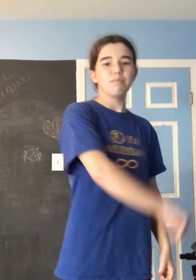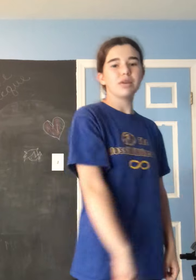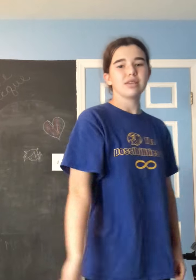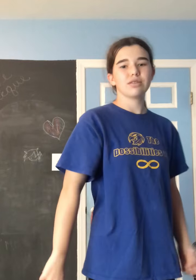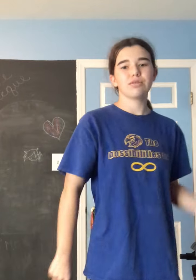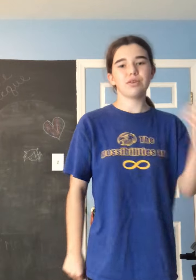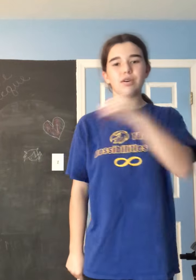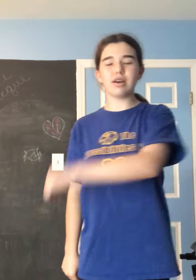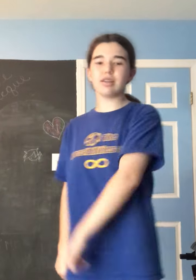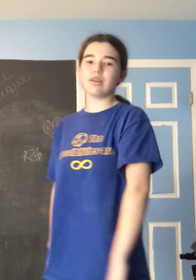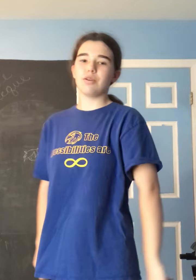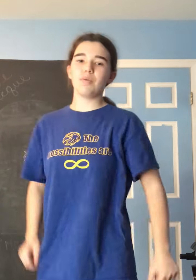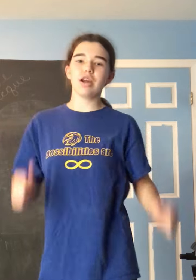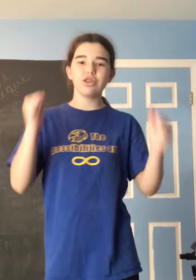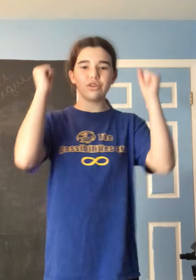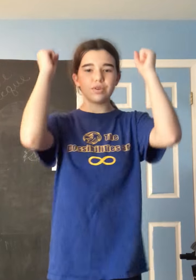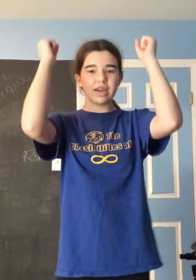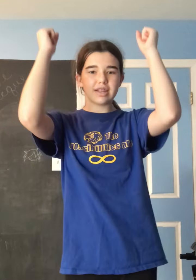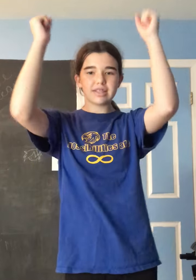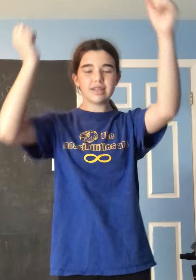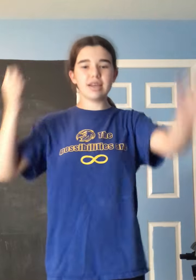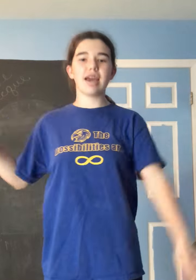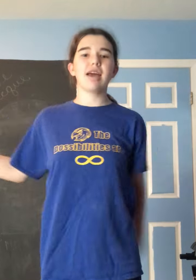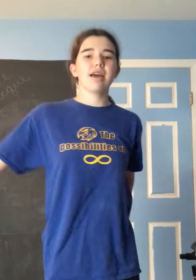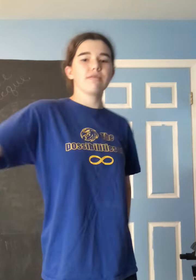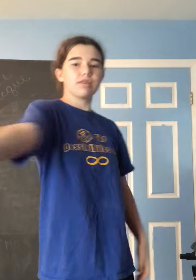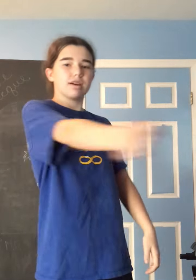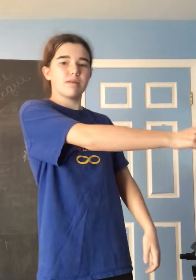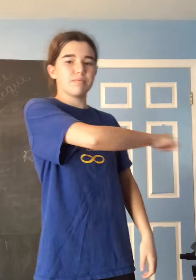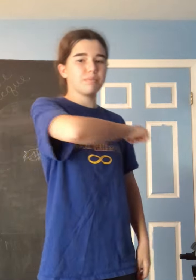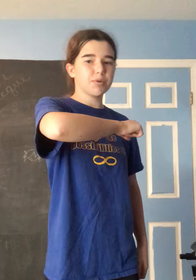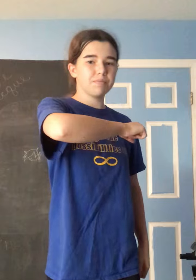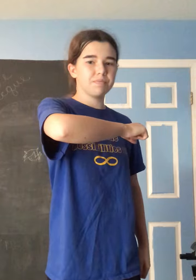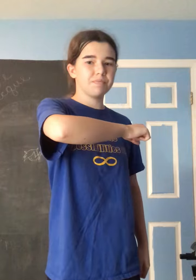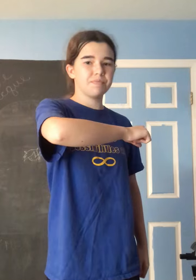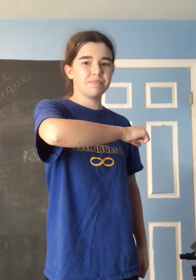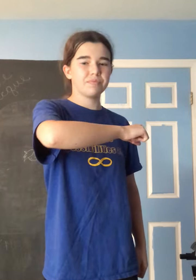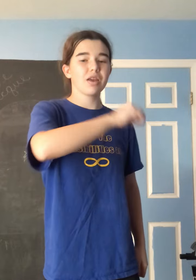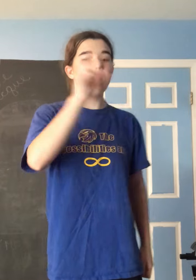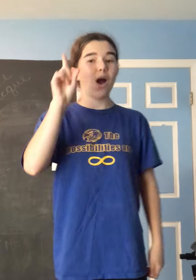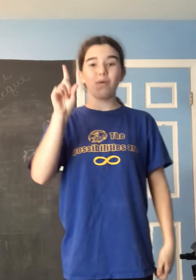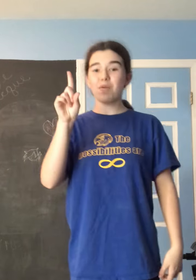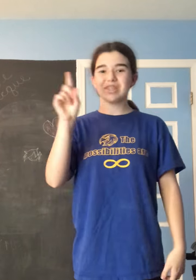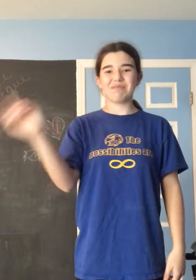Mistletoe, where you can see. Every couple. One more time.